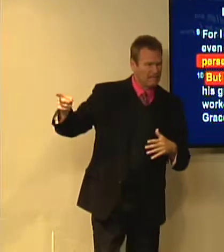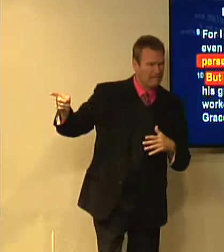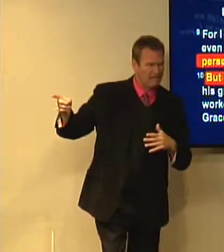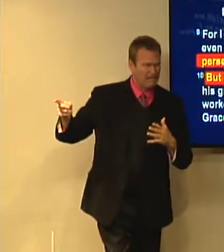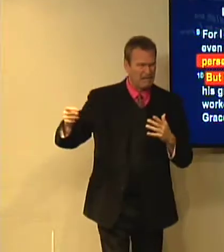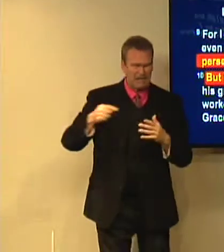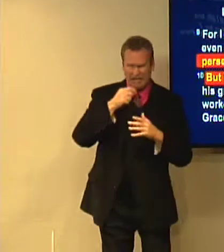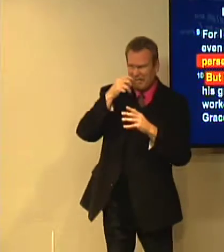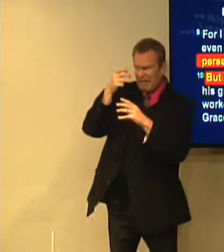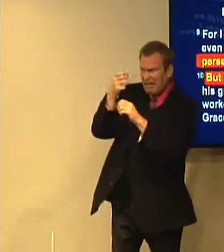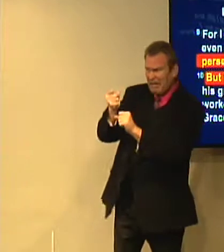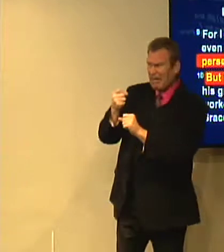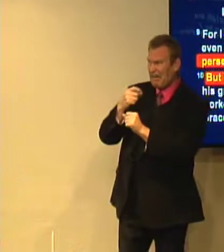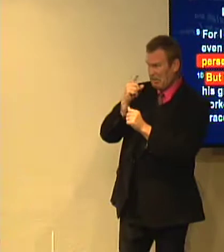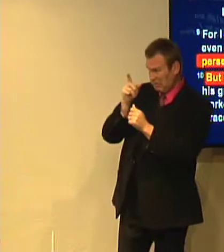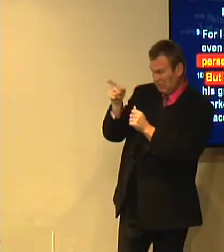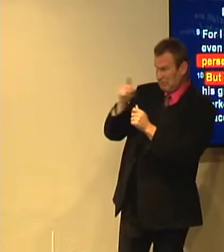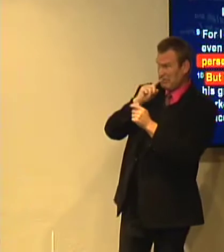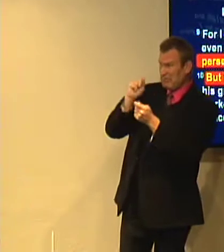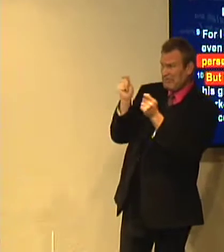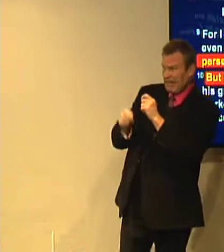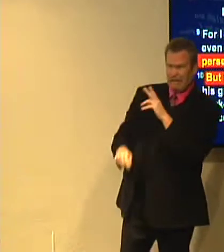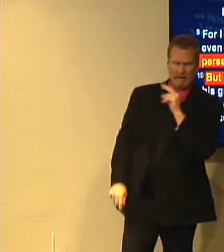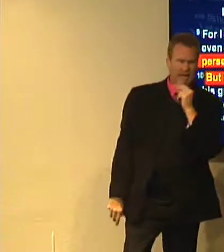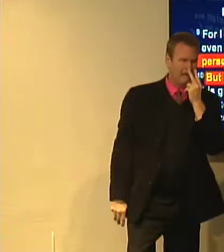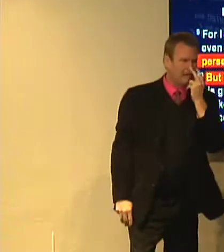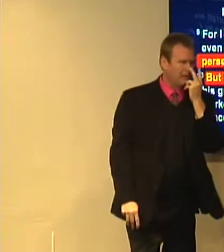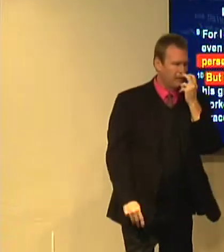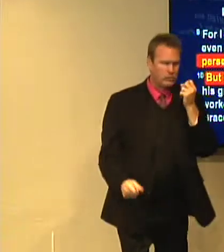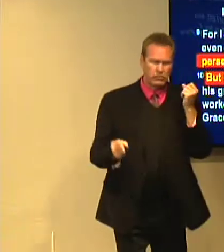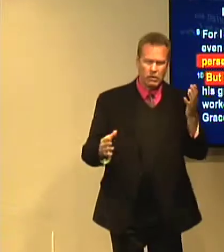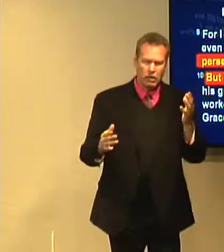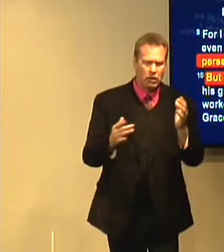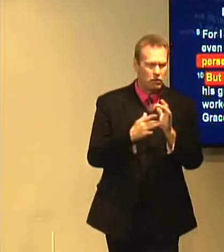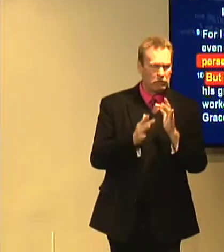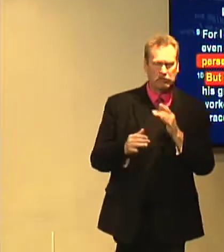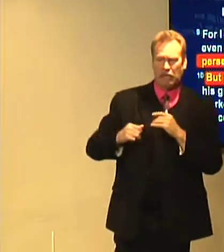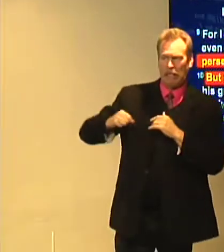Saul or Paul at this time showed up at churches, they doubted they had accepted Christ. They